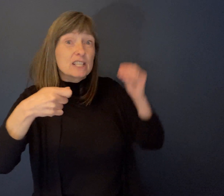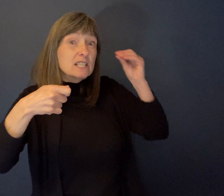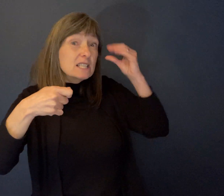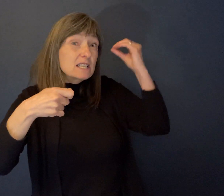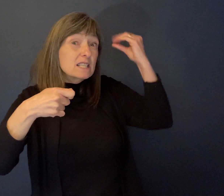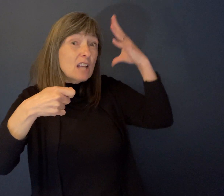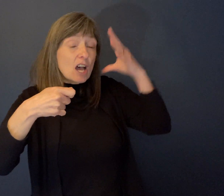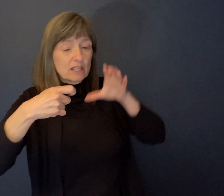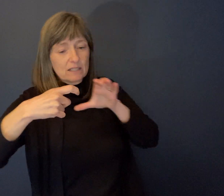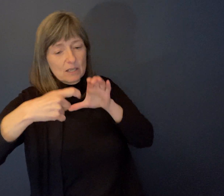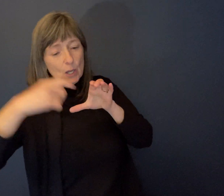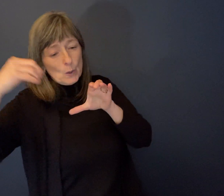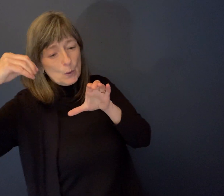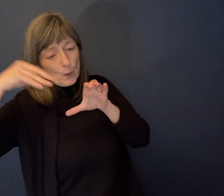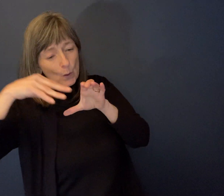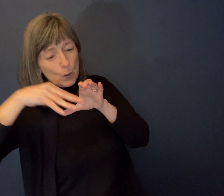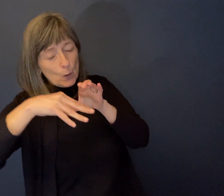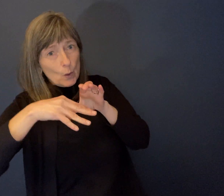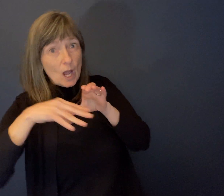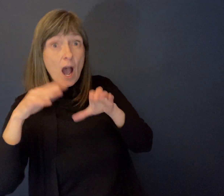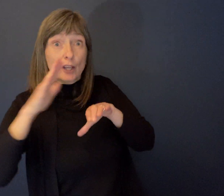the glass and it hits your leg that you won't feel it when it burns?